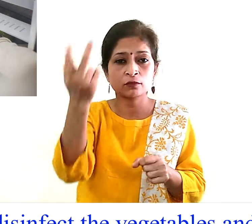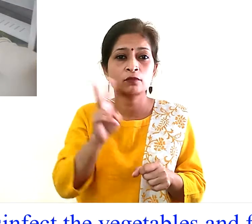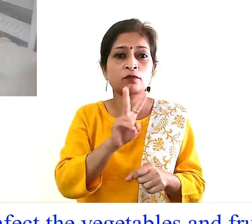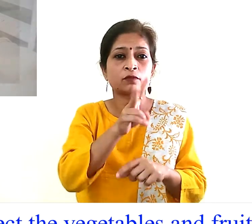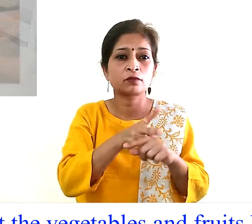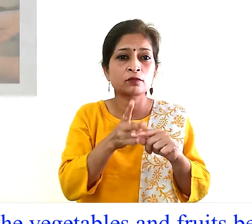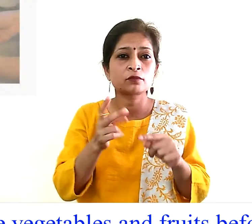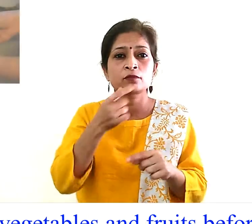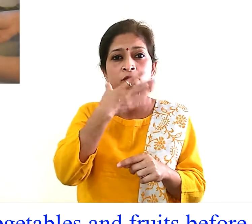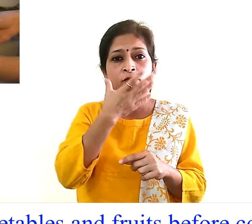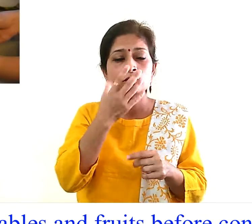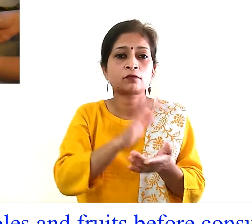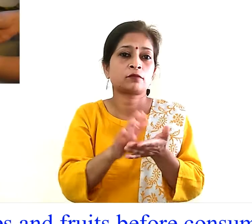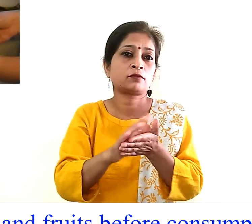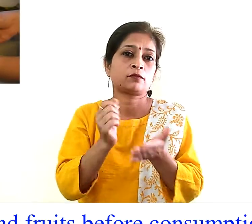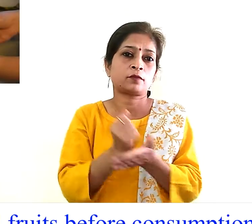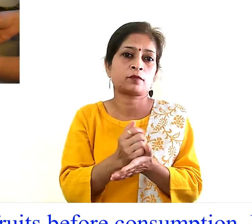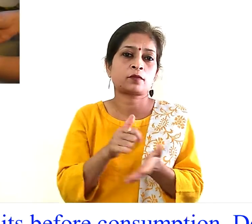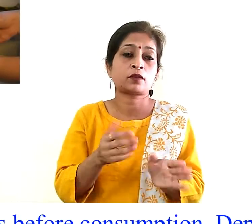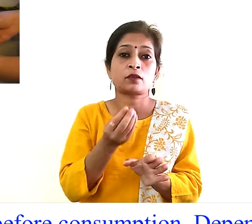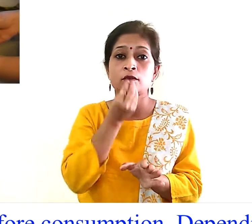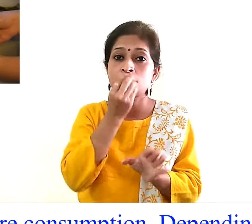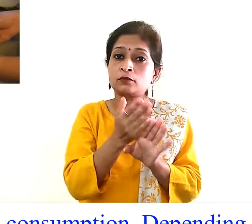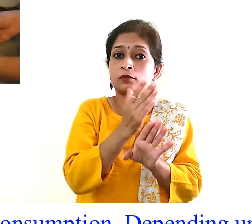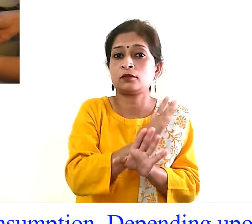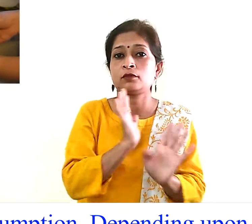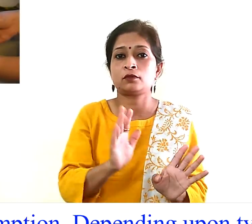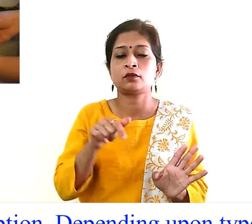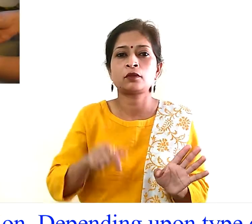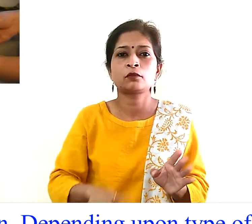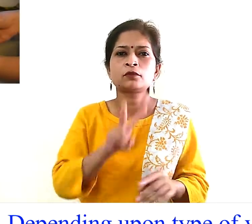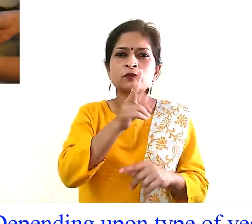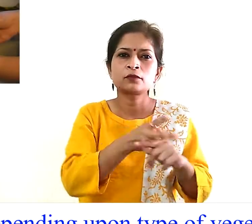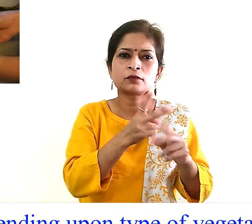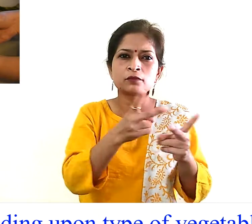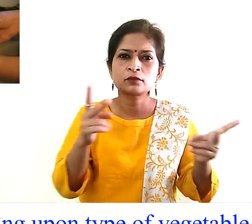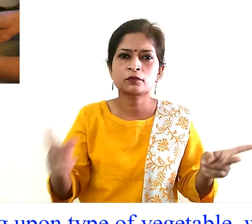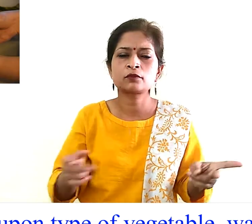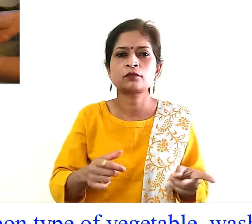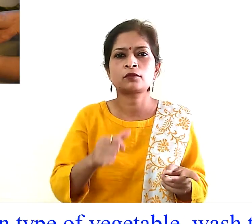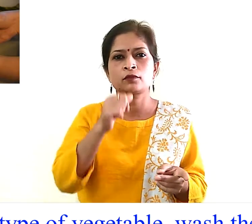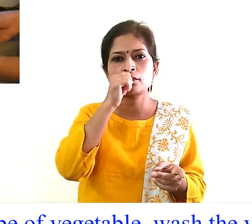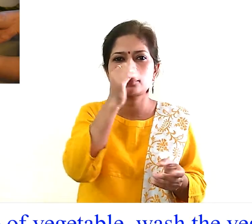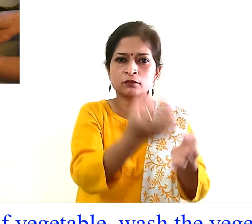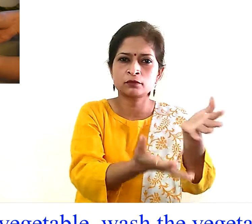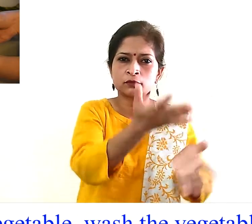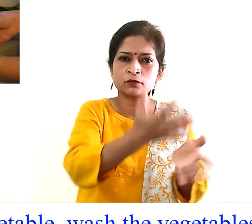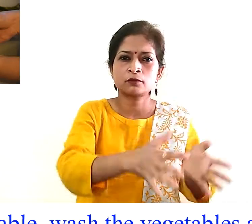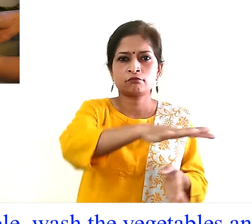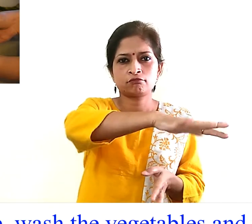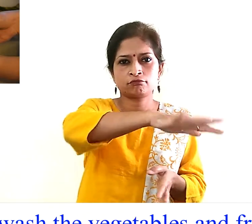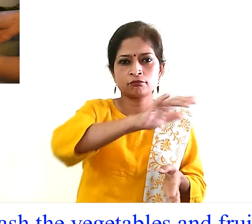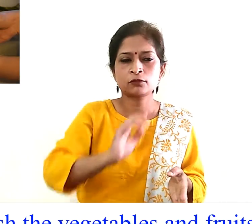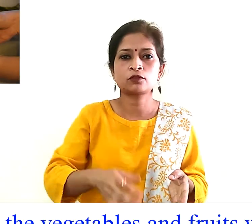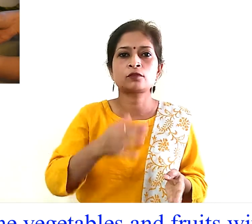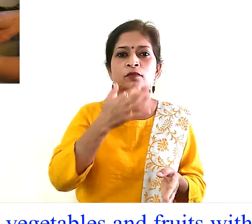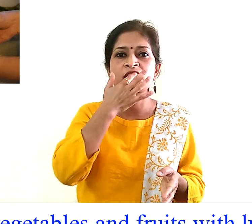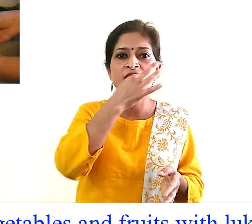and fruits before consumption depending upon type of vegetable wash the vegetables and fruits with lukewarm water